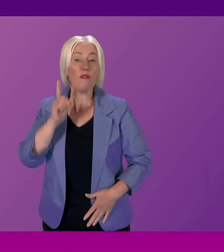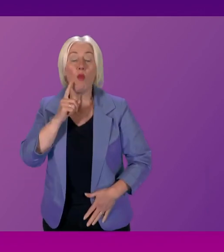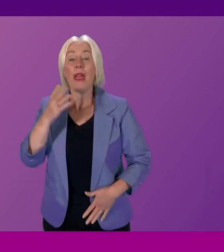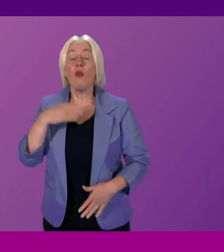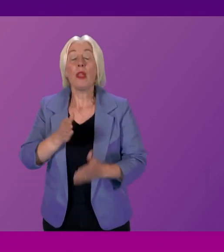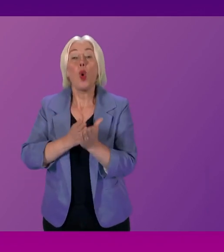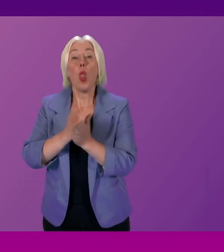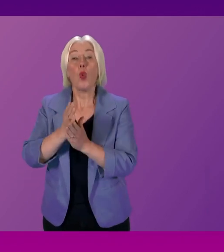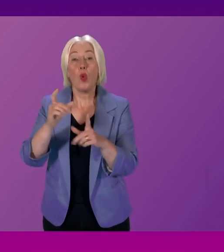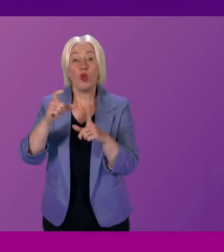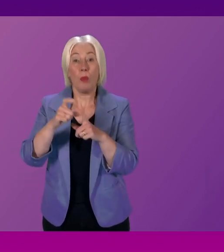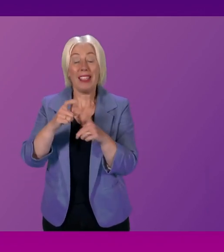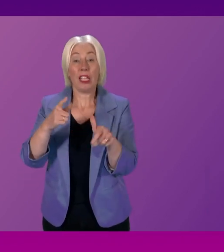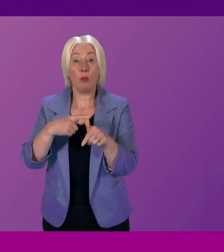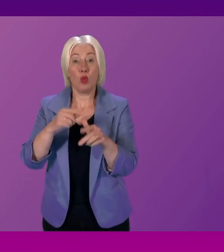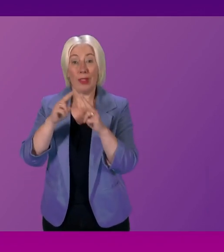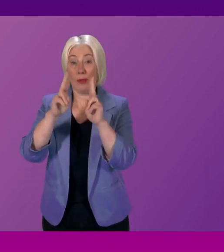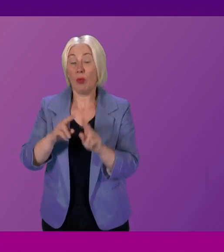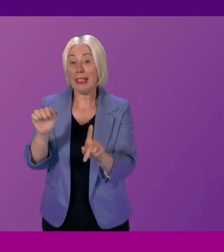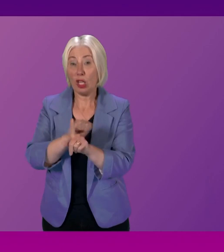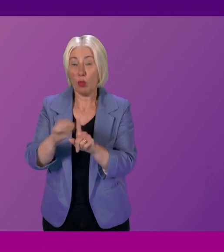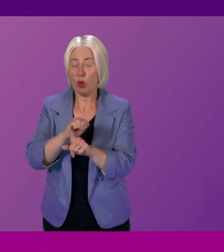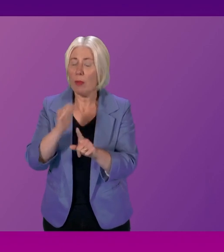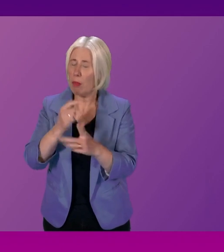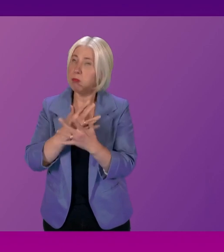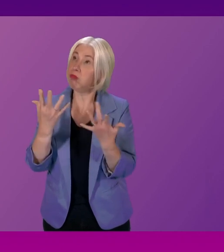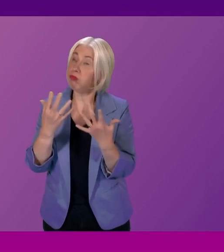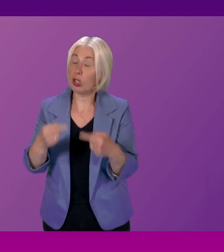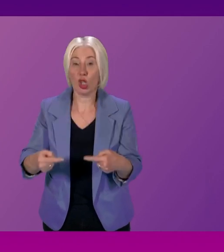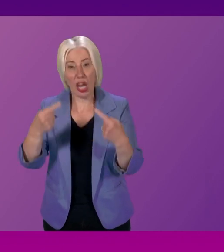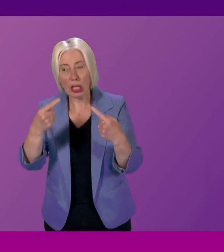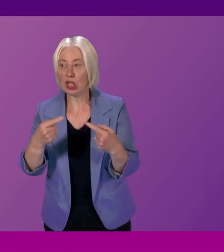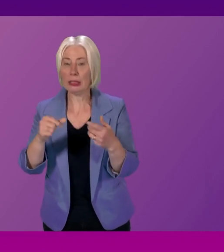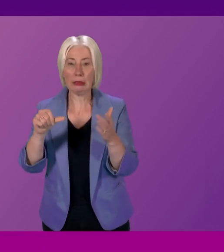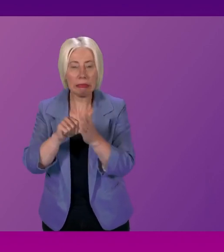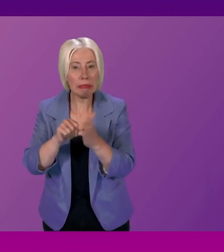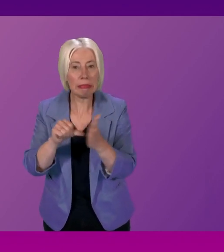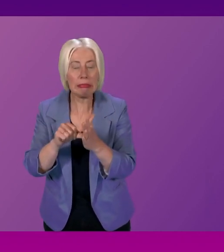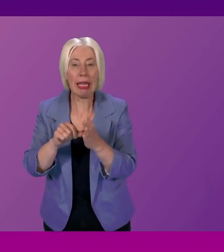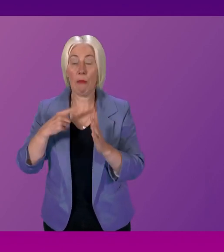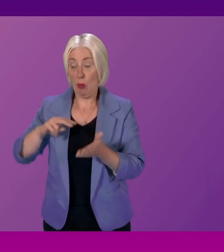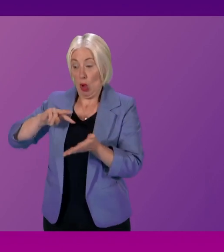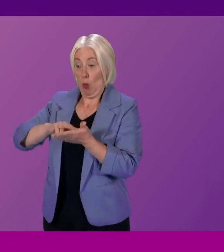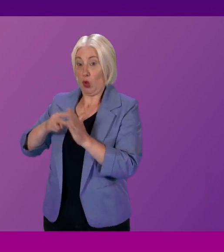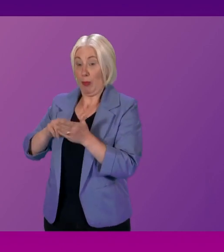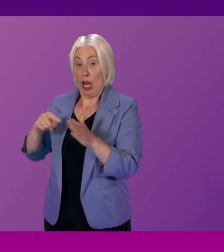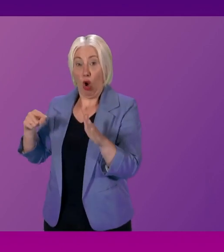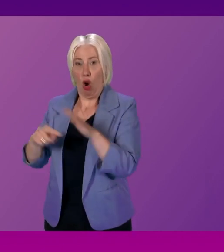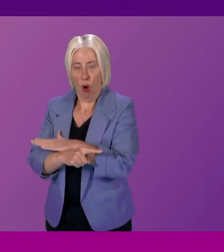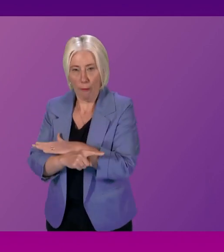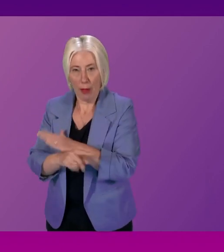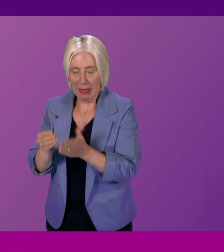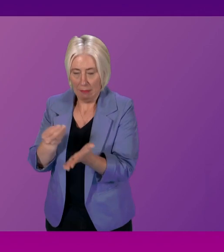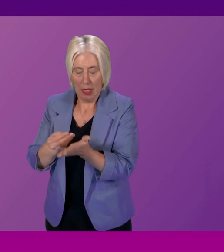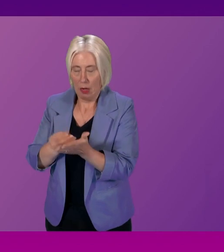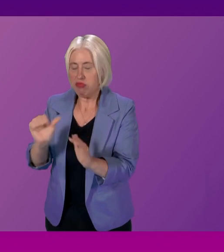who, as we all know, face many challenges, many difficulties, including financial barriers when they plan to leave abusive partners. It